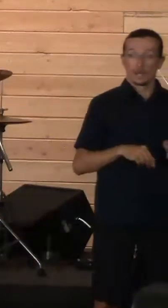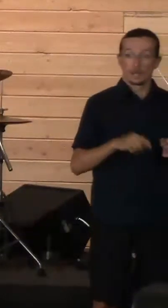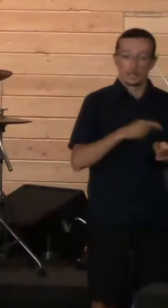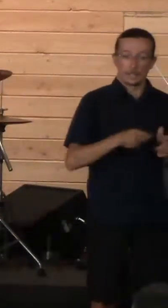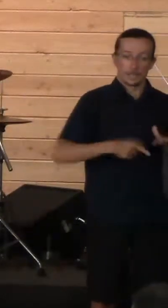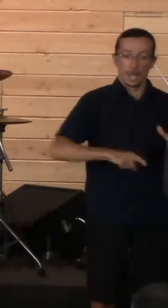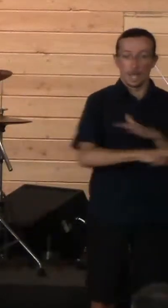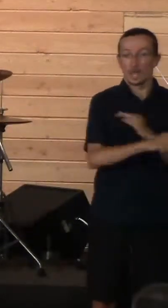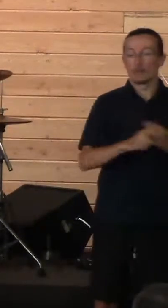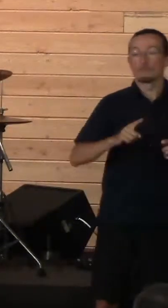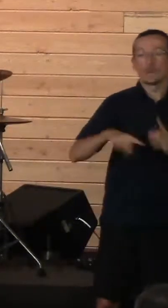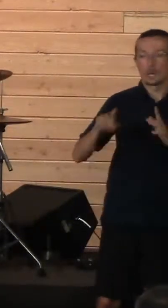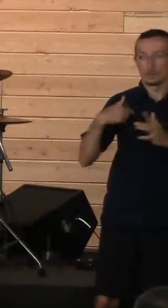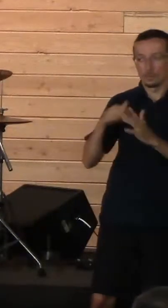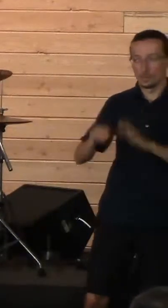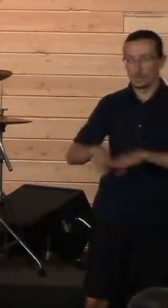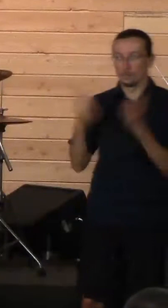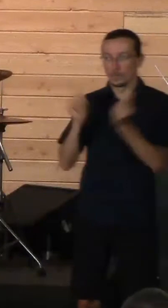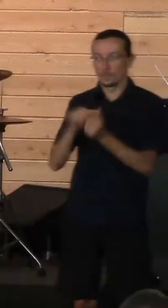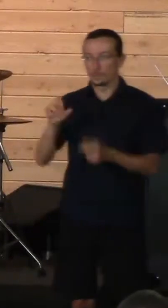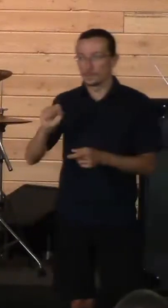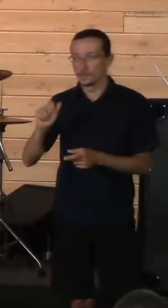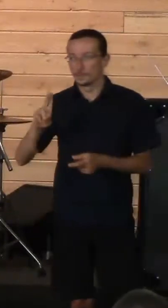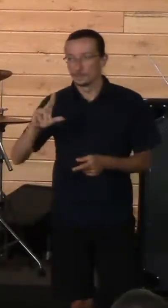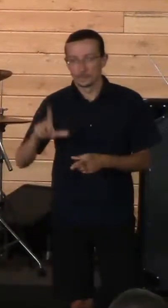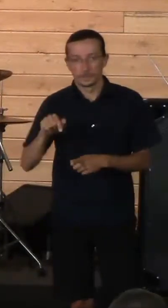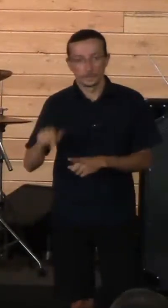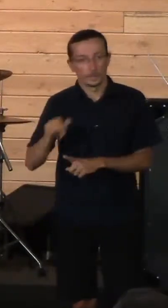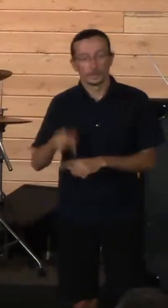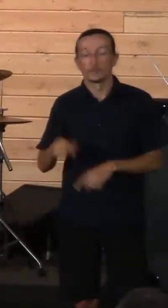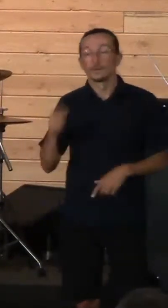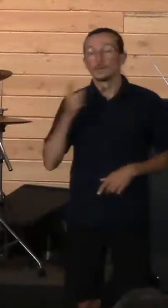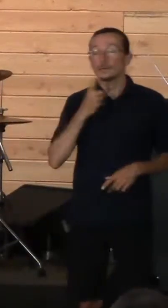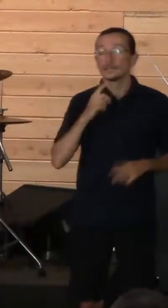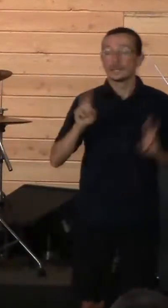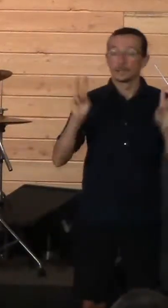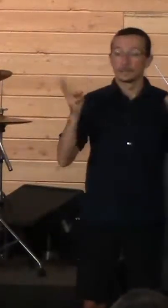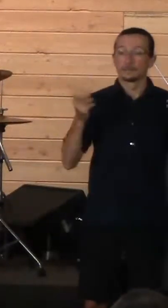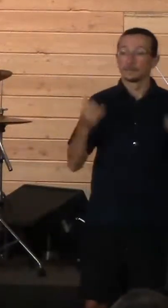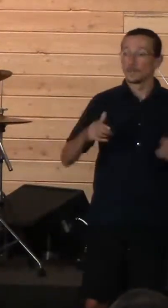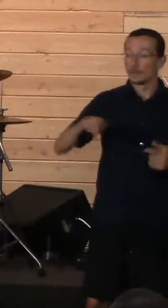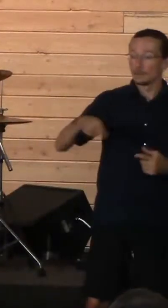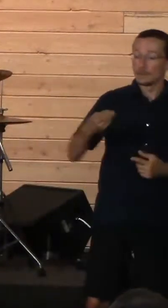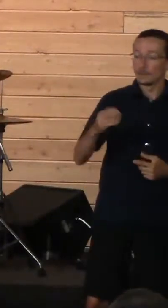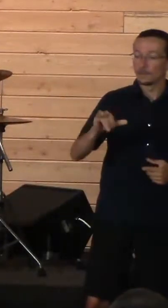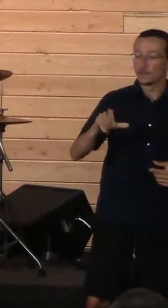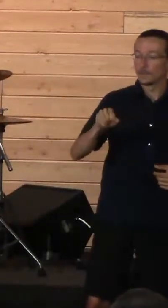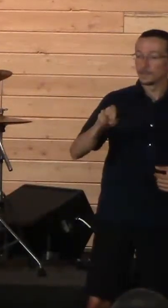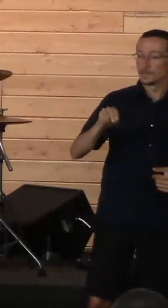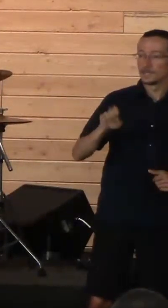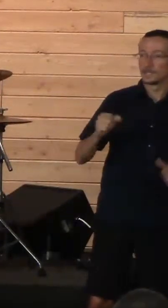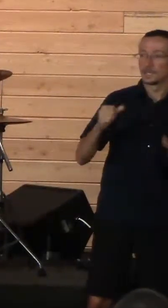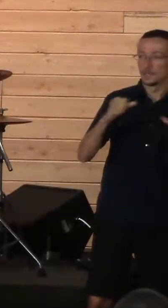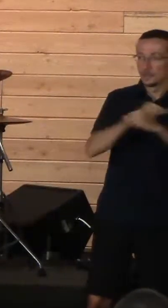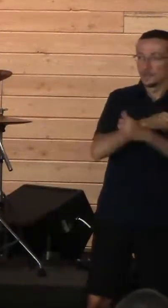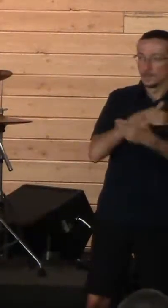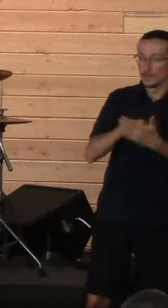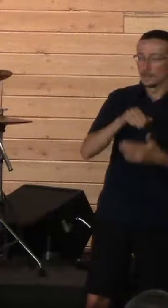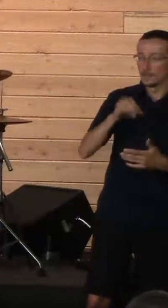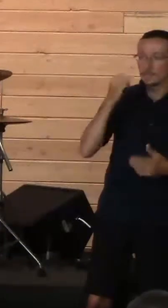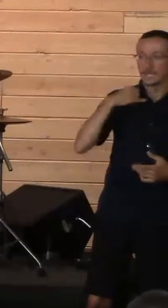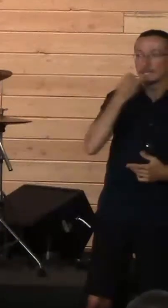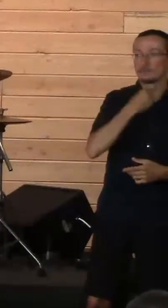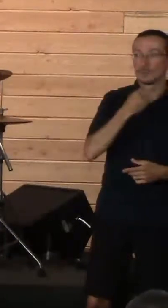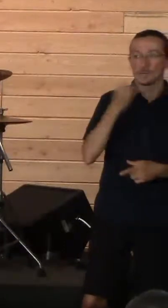with Saul, and it says, now the Philistines fought against Israel, and the men of Israel fled from